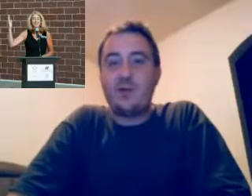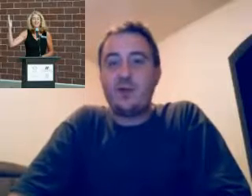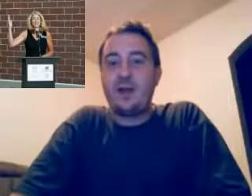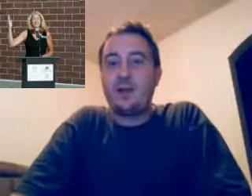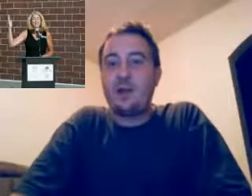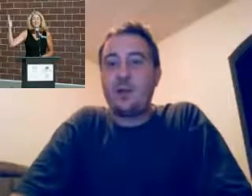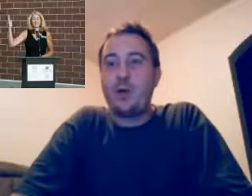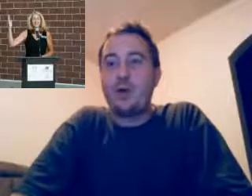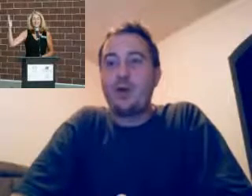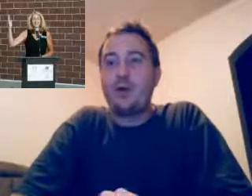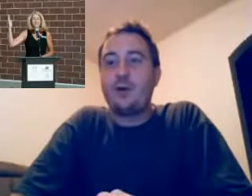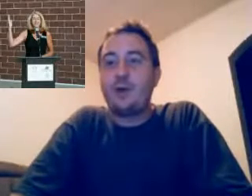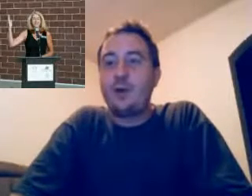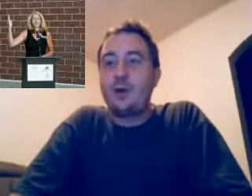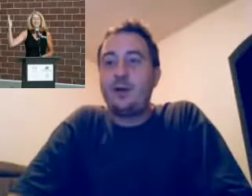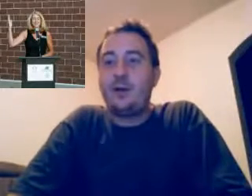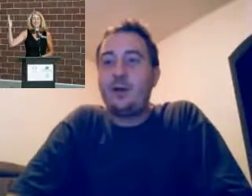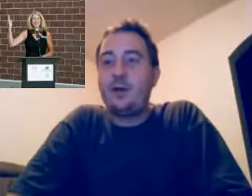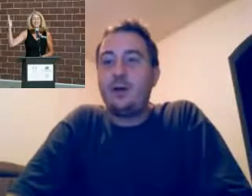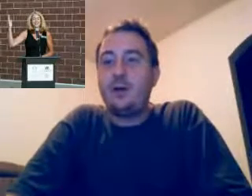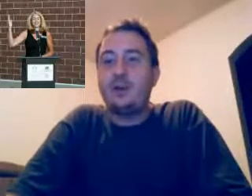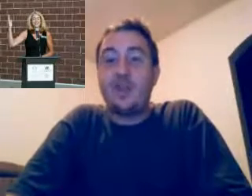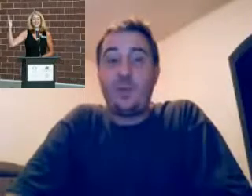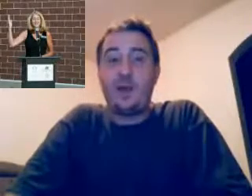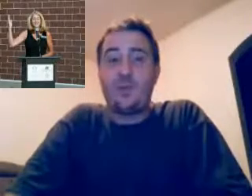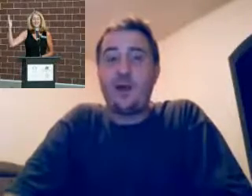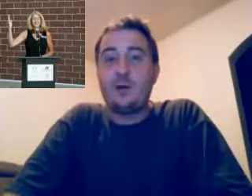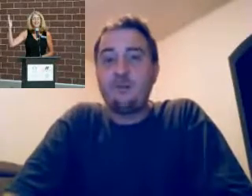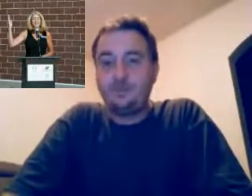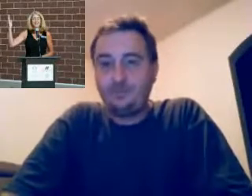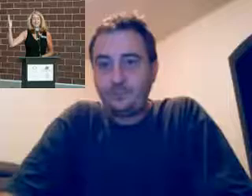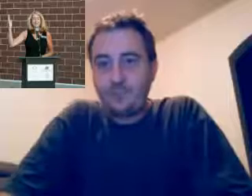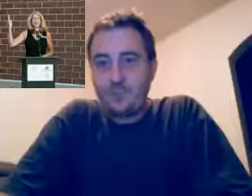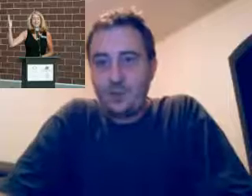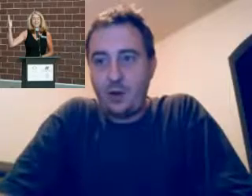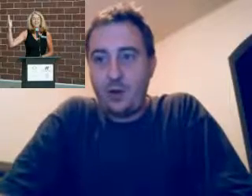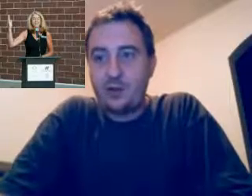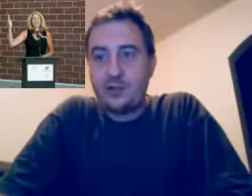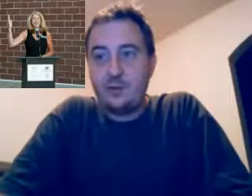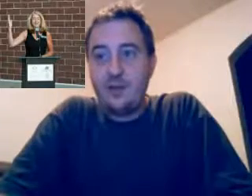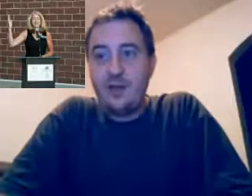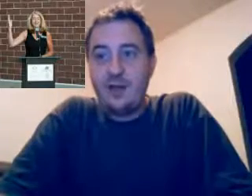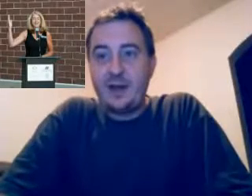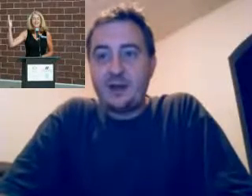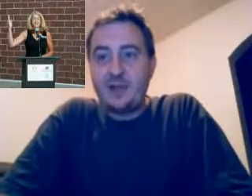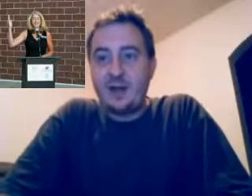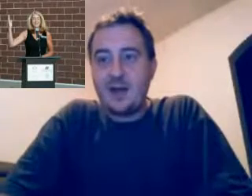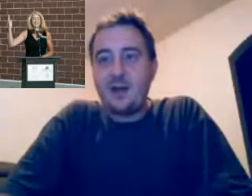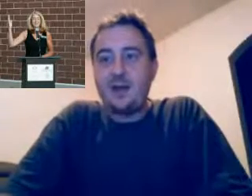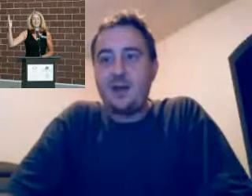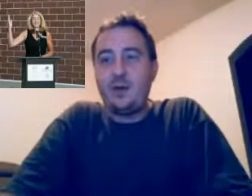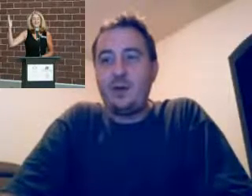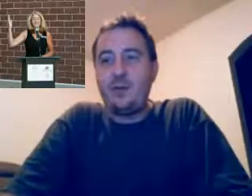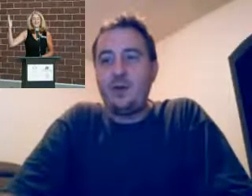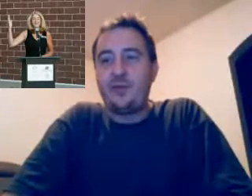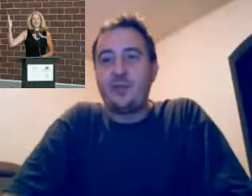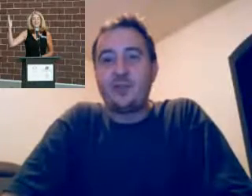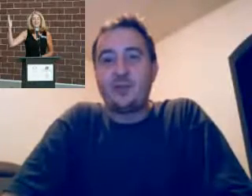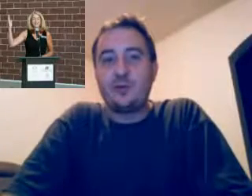Michael Hancock appointed her deputy mayor also. And it said that they could build the Central